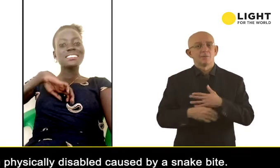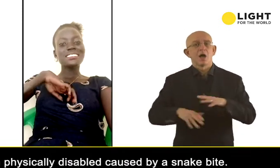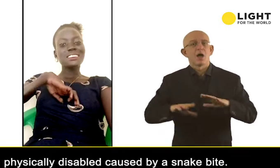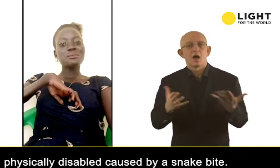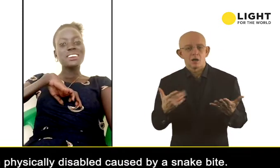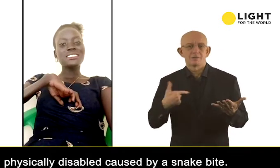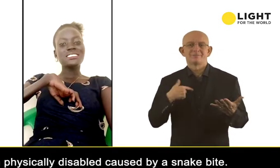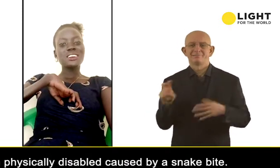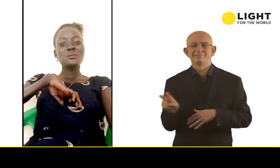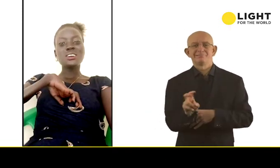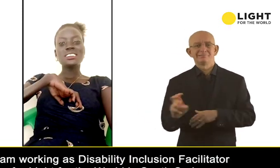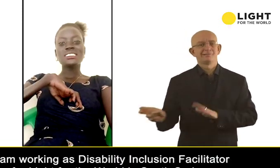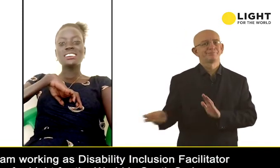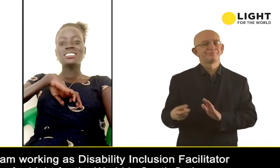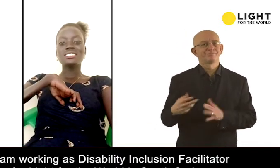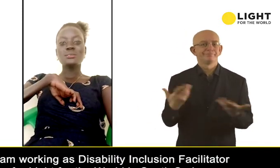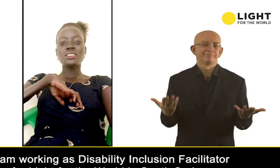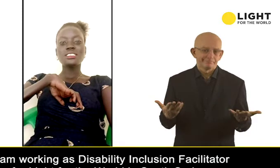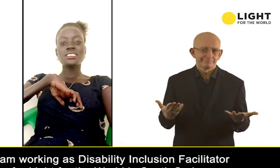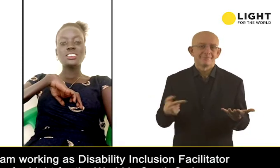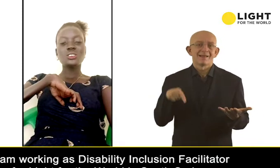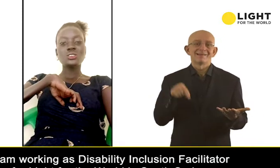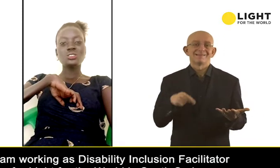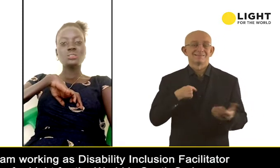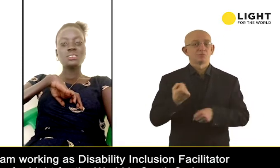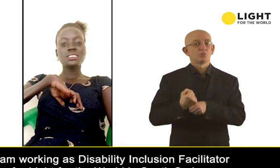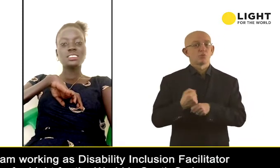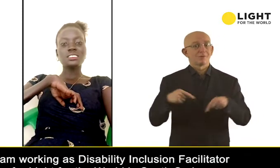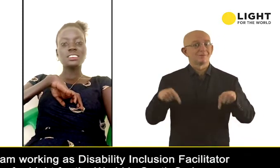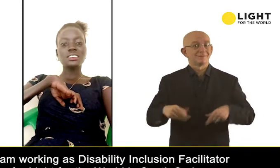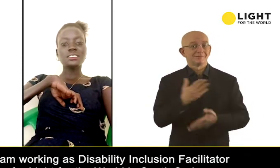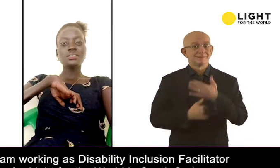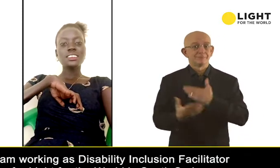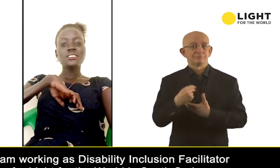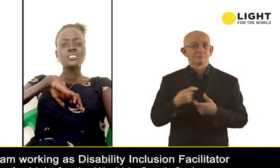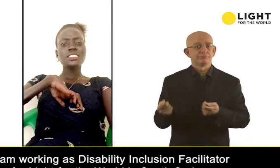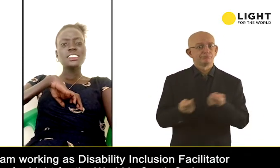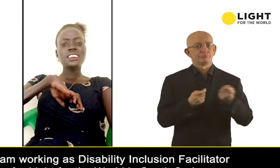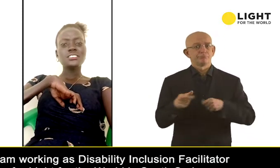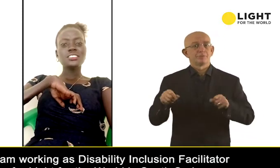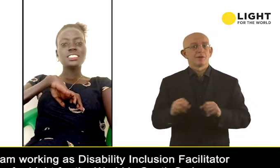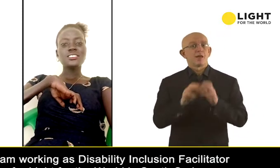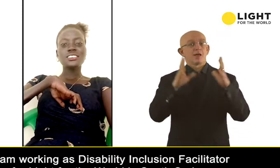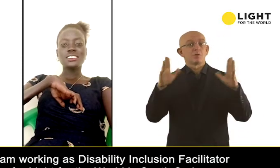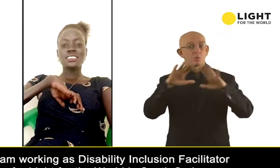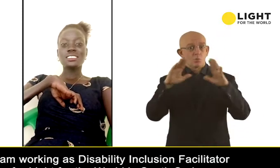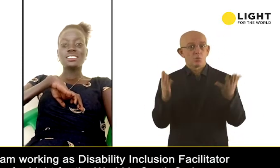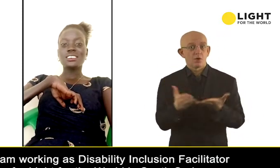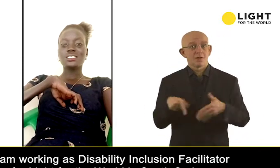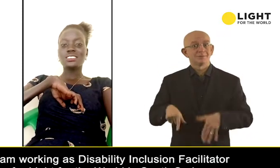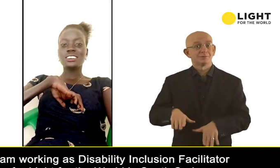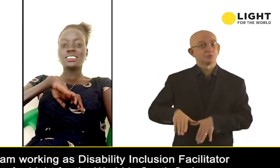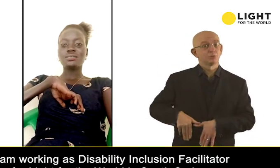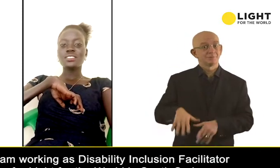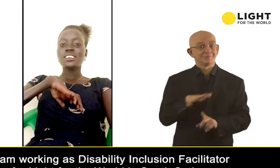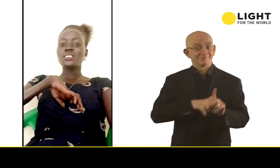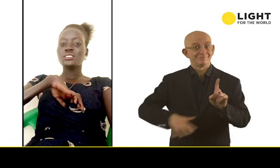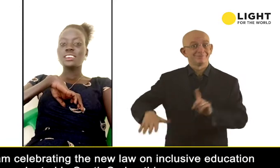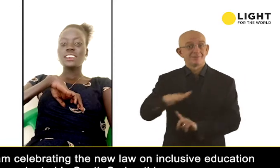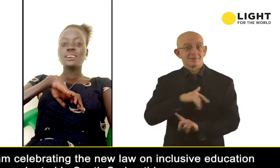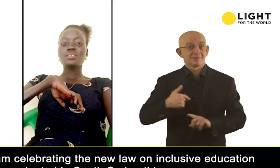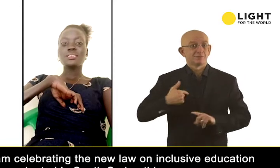counseled by SelectBite. I'm working as a disability inclusion facilitator for the Light for the World in South Sudan.